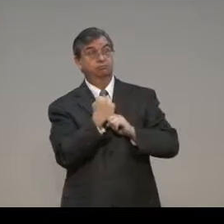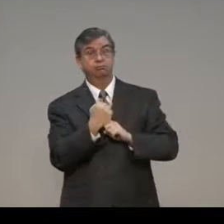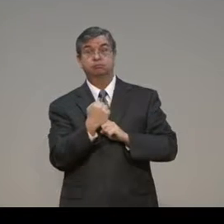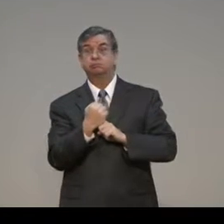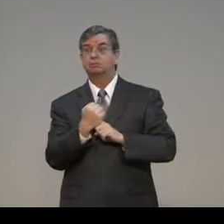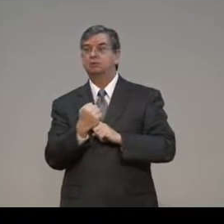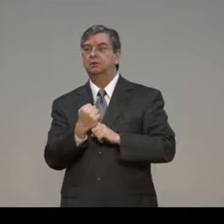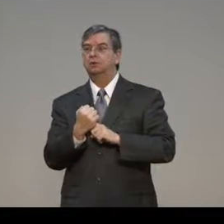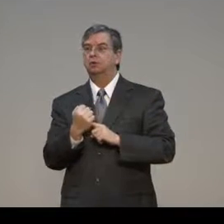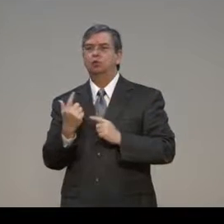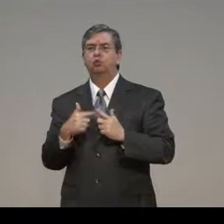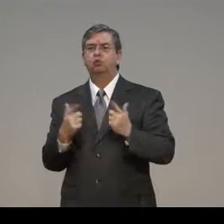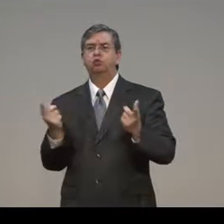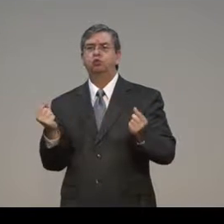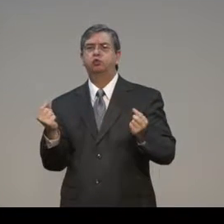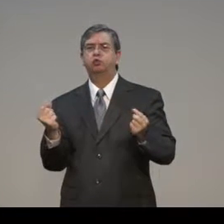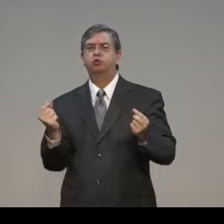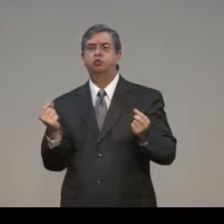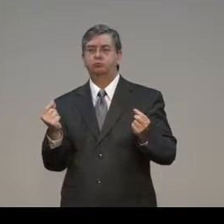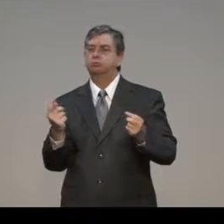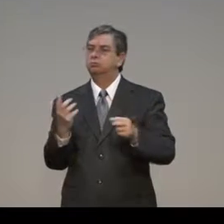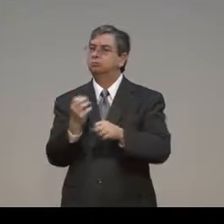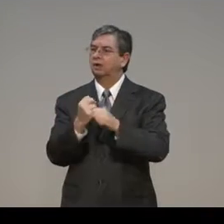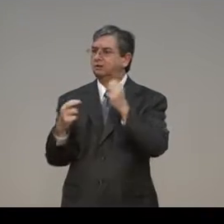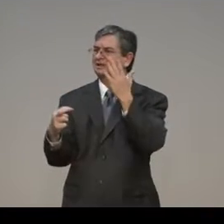reason, they decided to break the law.